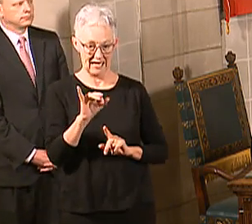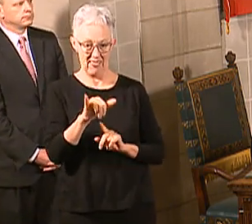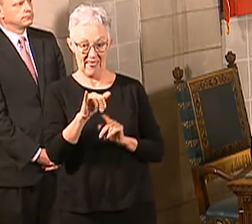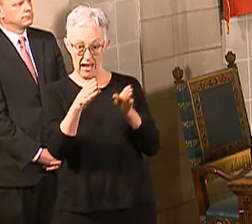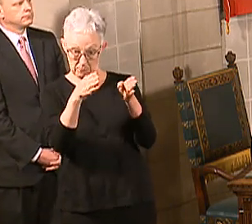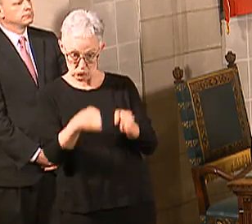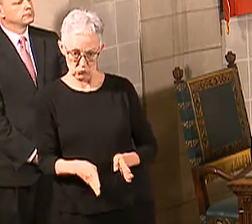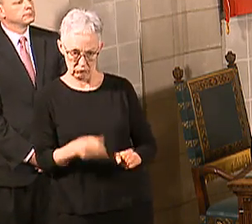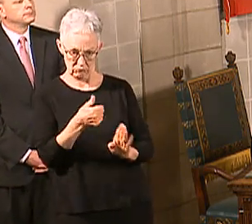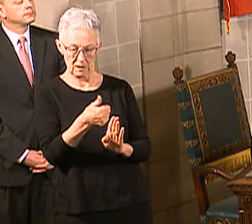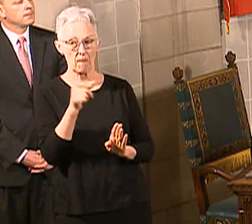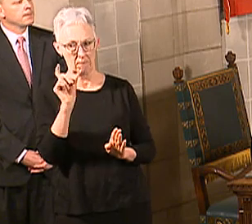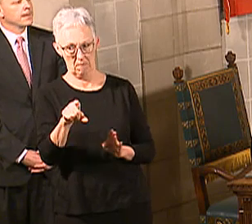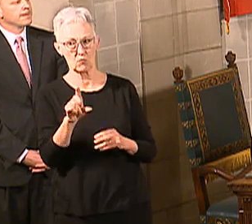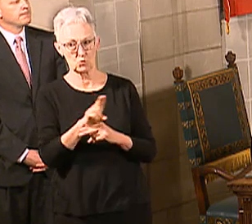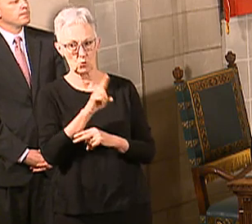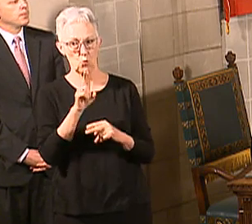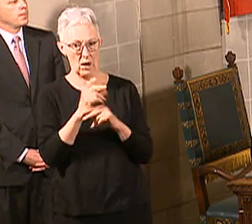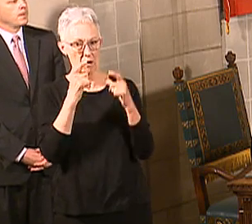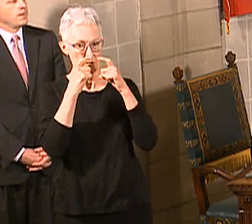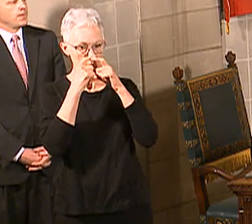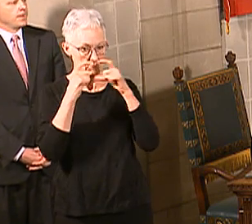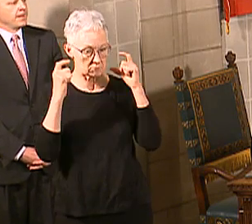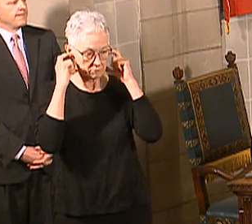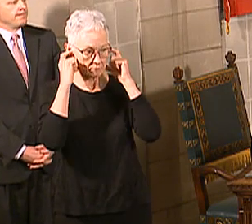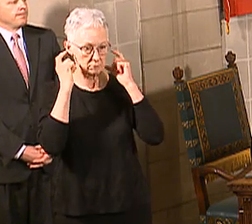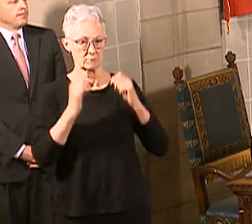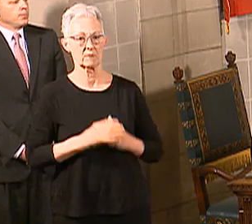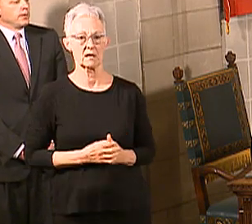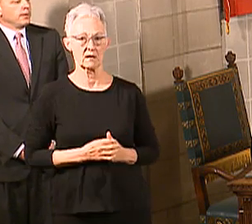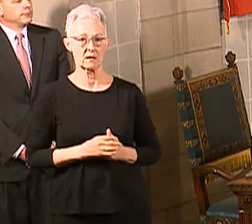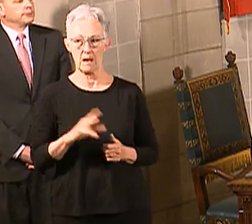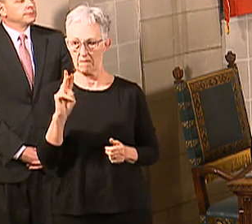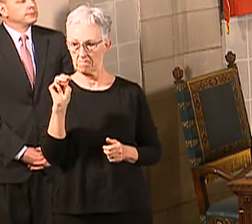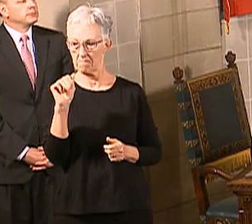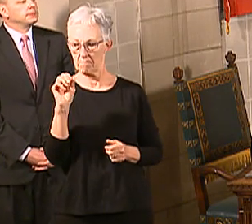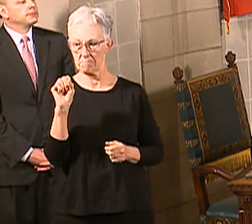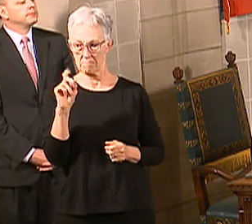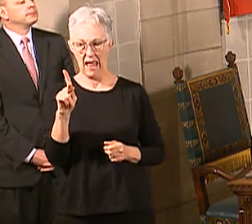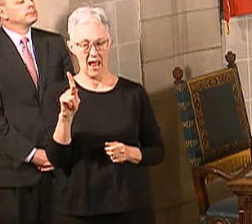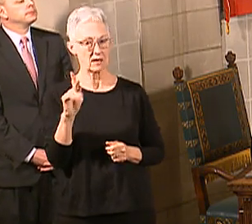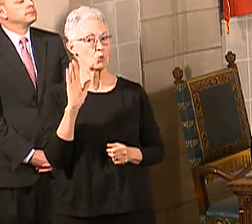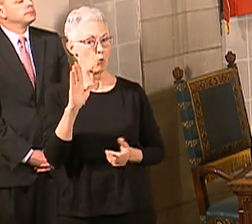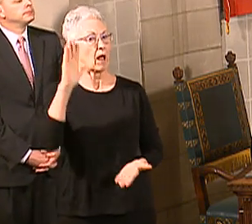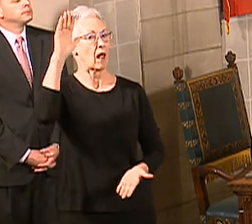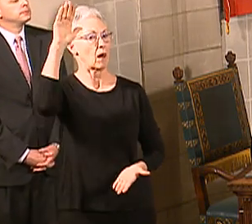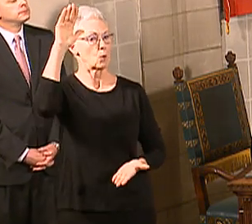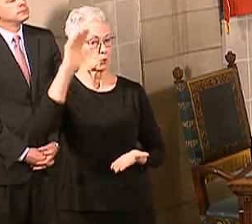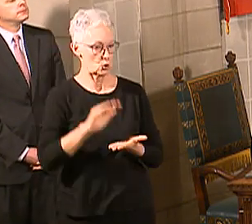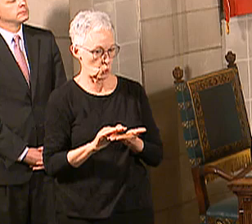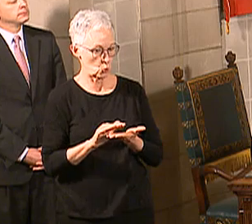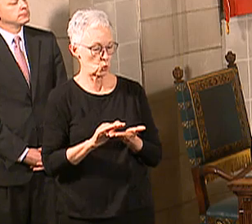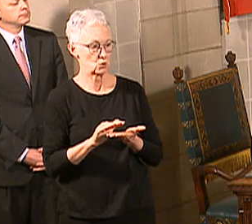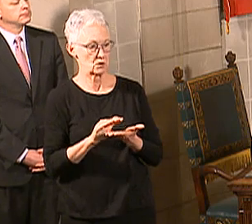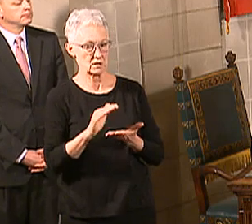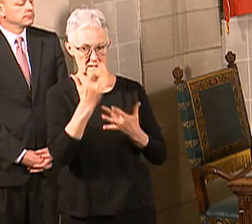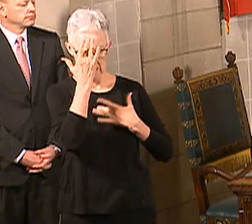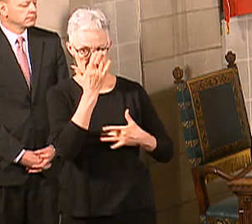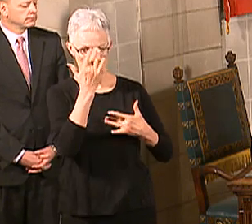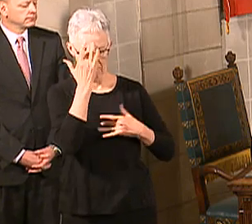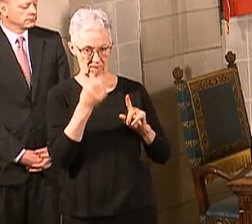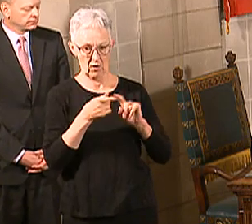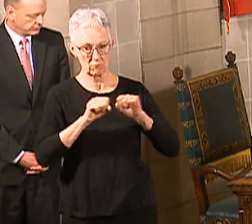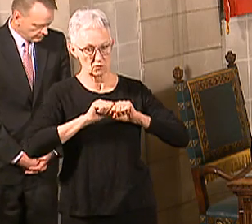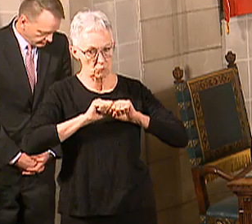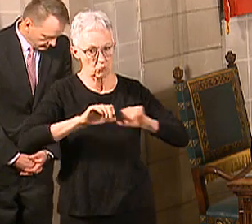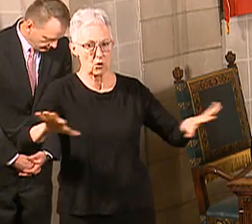shown, at least talking to folks in the industry, that has helped reduce the spread of the virus. So we want all of our workers in nursing home